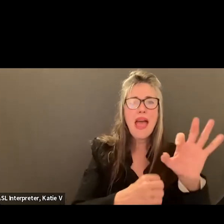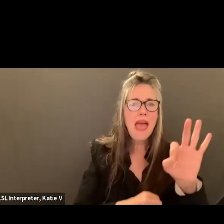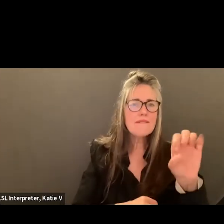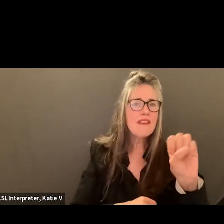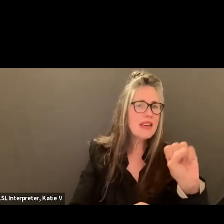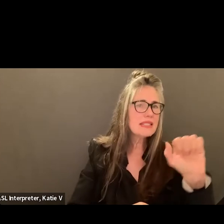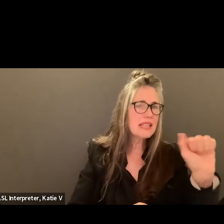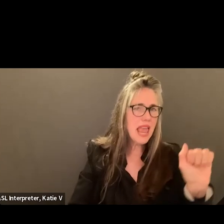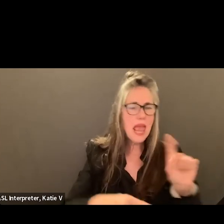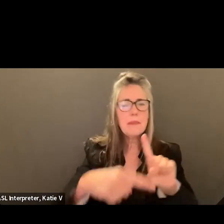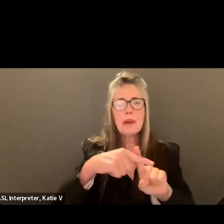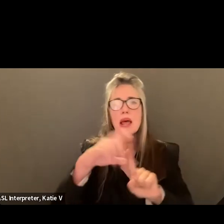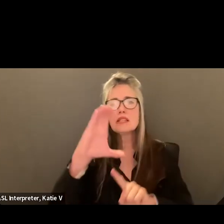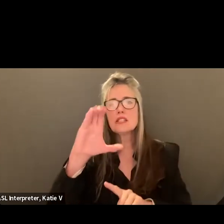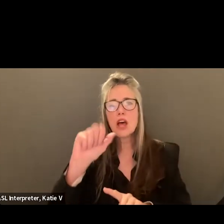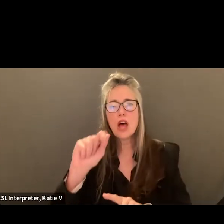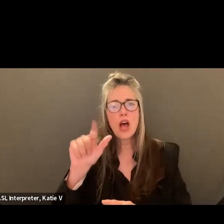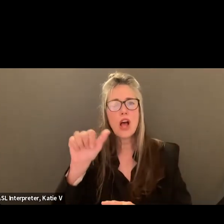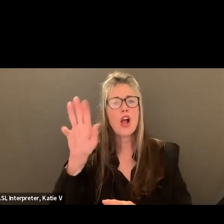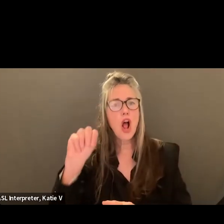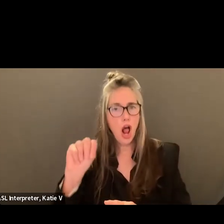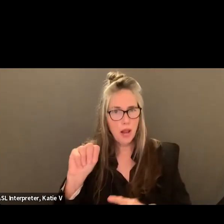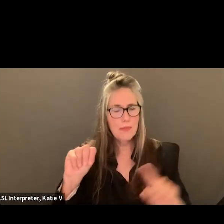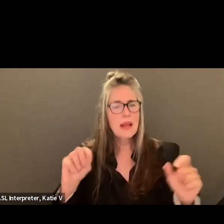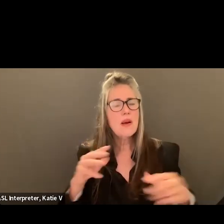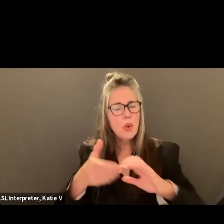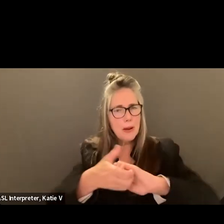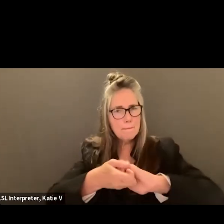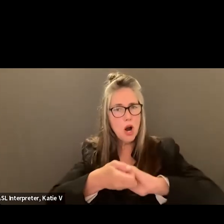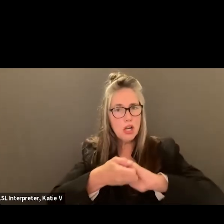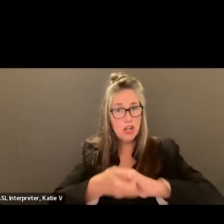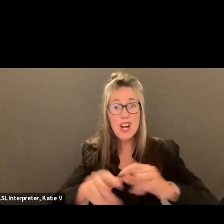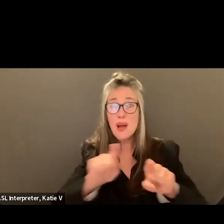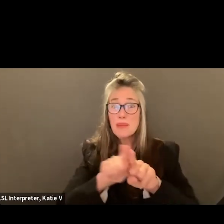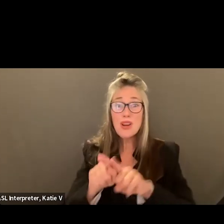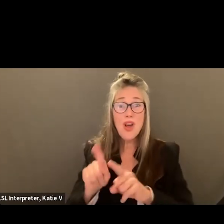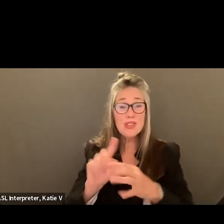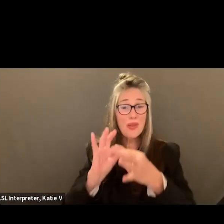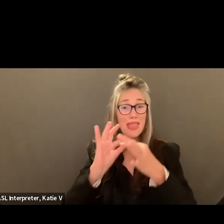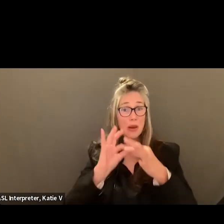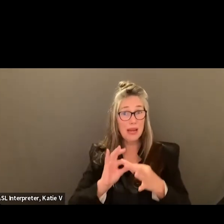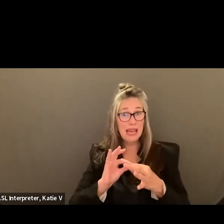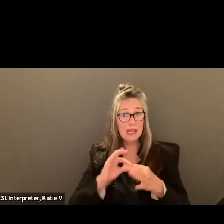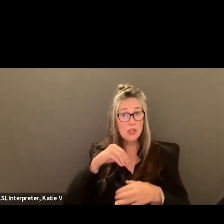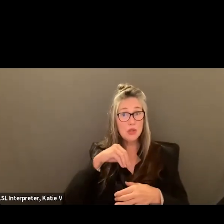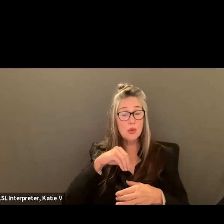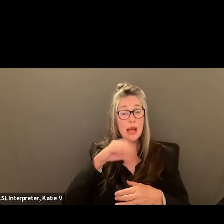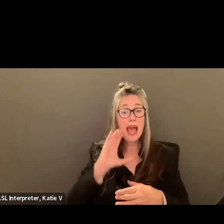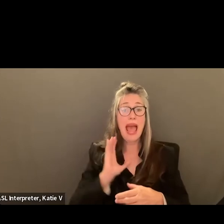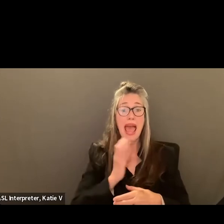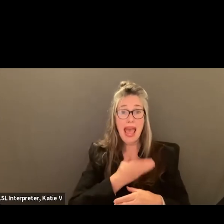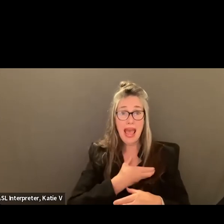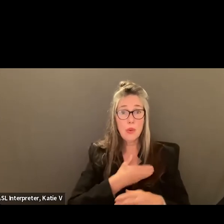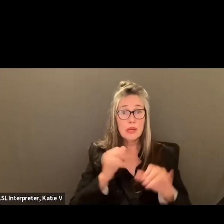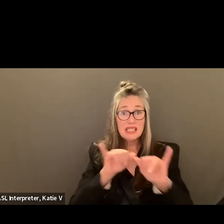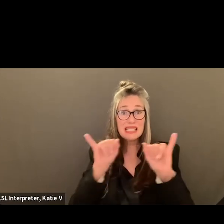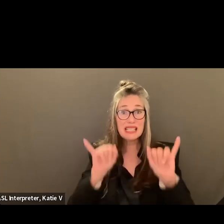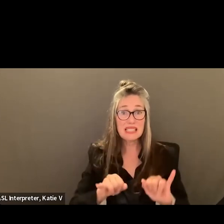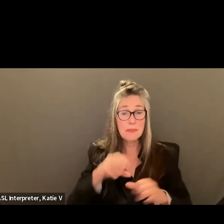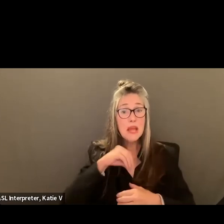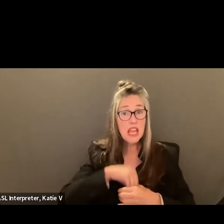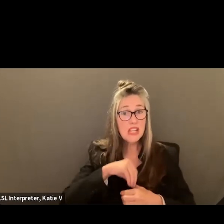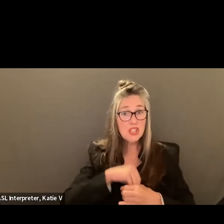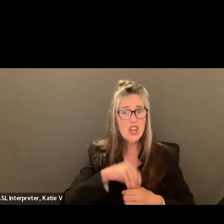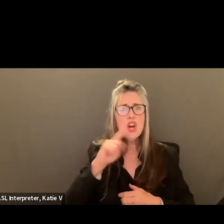calm to meet some of those needs. But they also refer to our internal folks and so we need to really build capacity within our system at